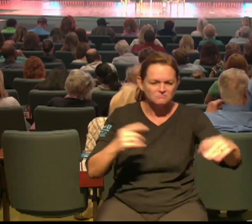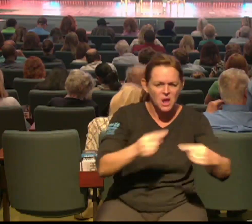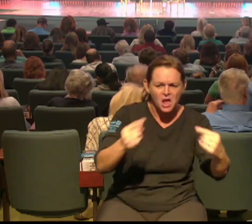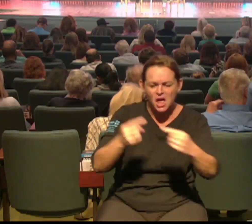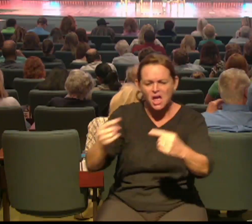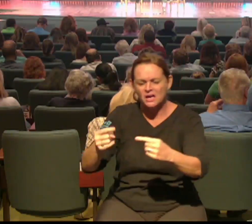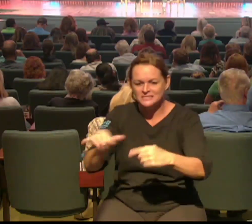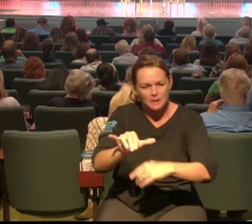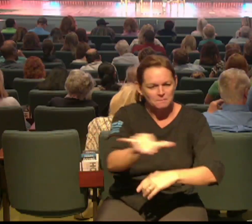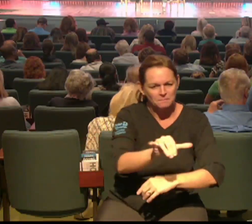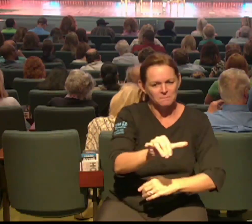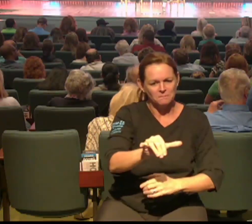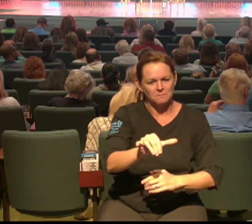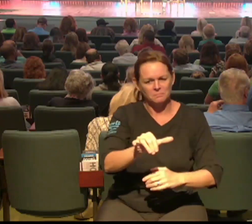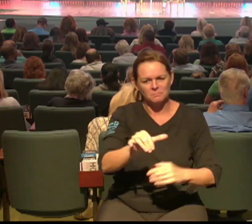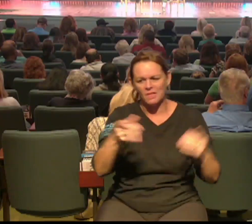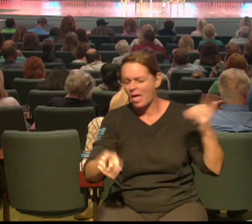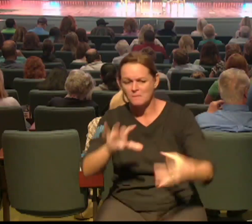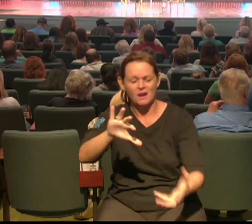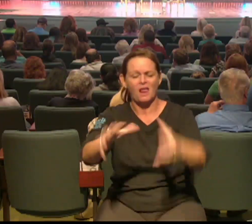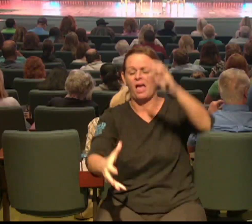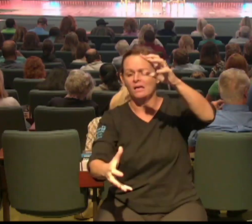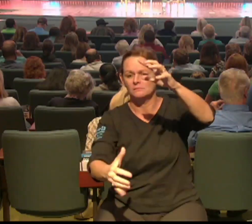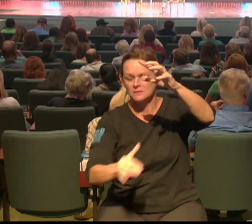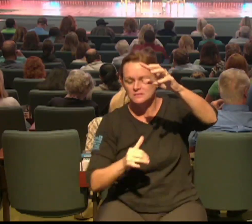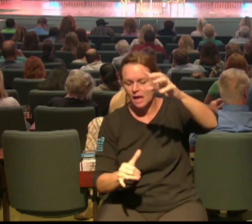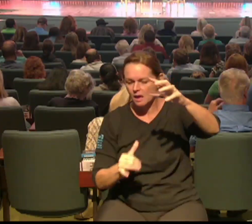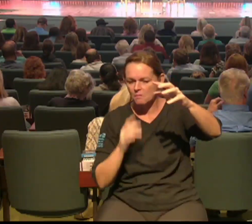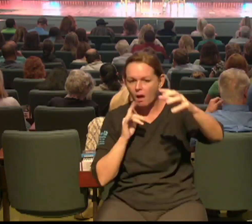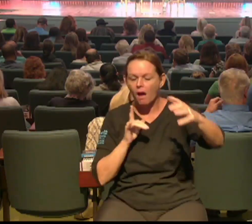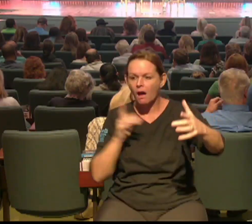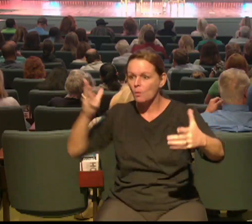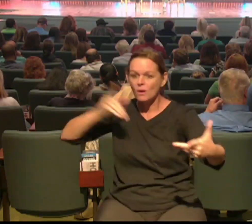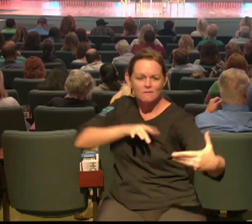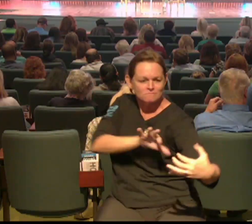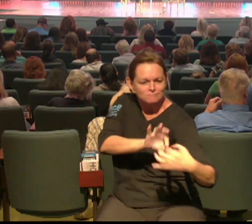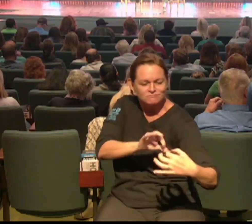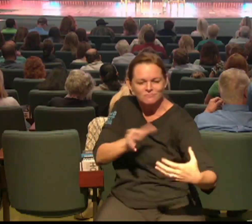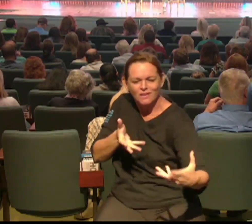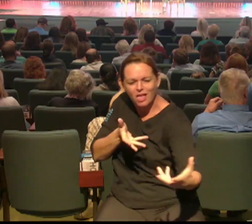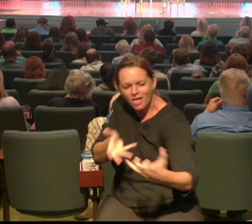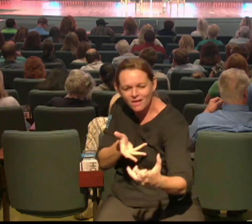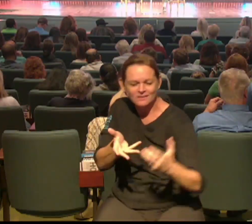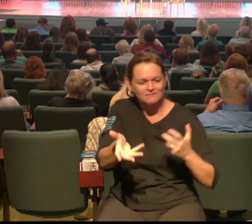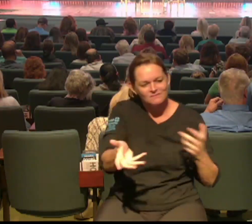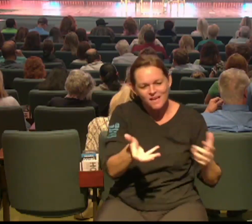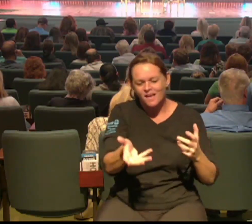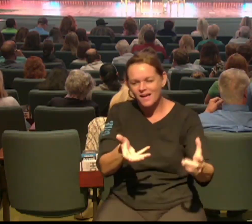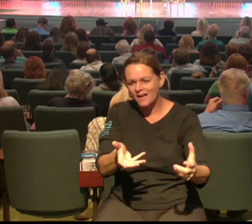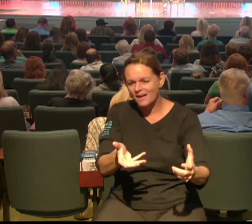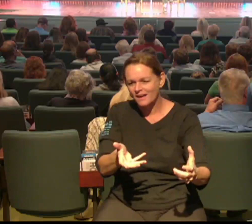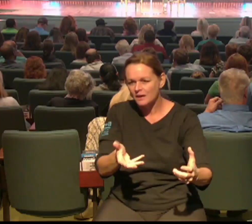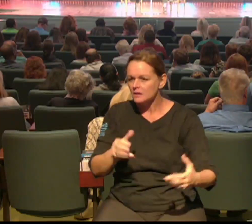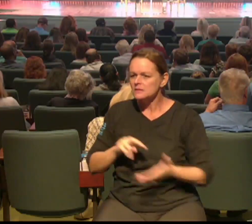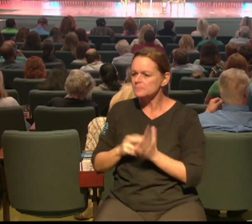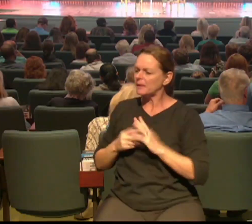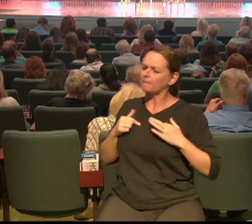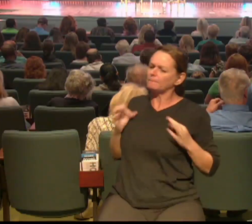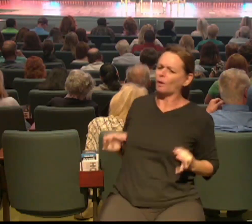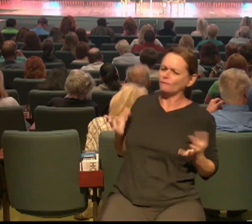it doesn't say that when we get saved we are fishers of men it says that he is making us fishers of men this is a process and so many times we